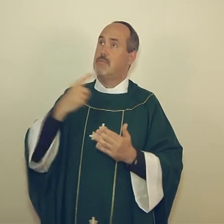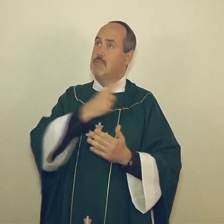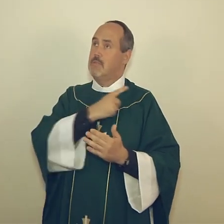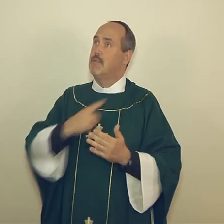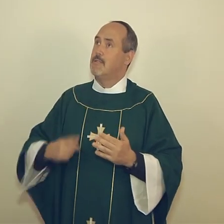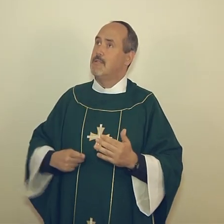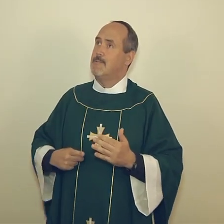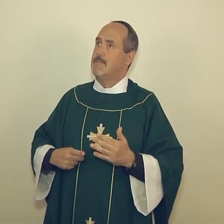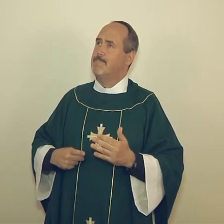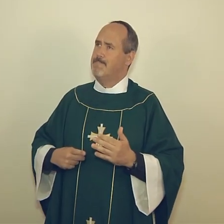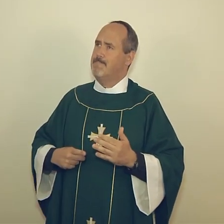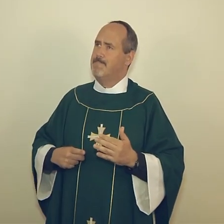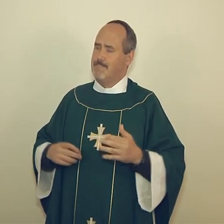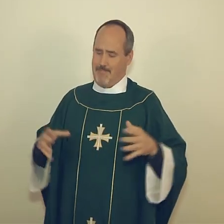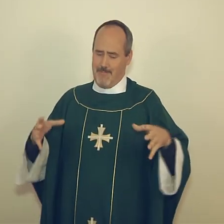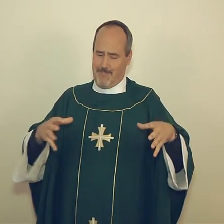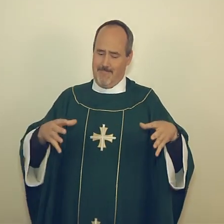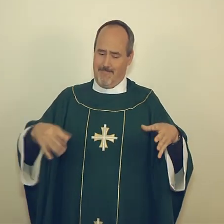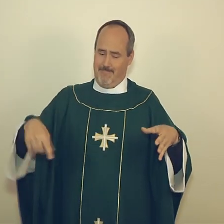Sean, our Bishop, and all the clergy.